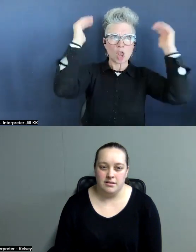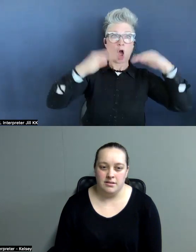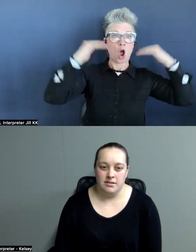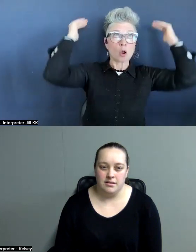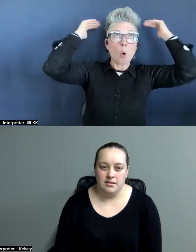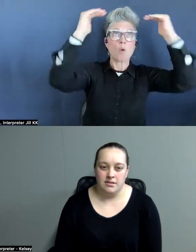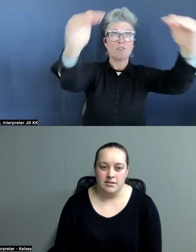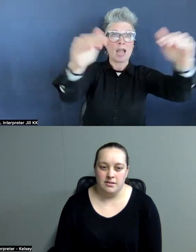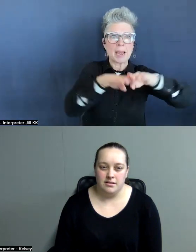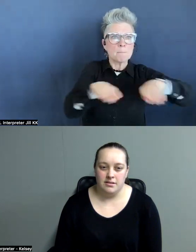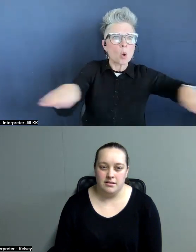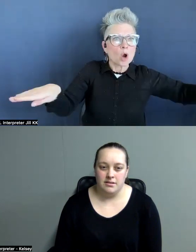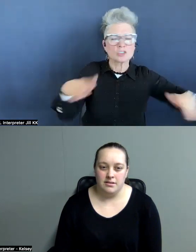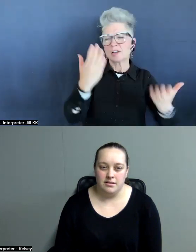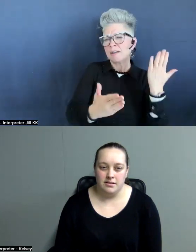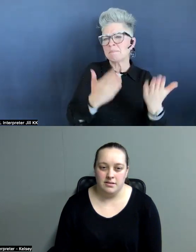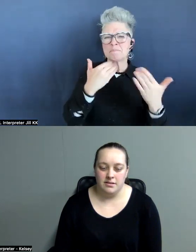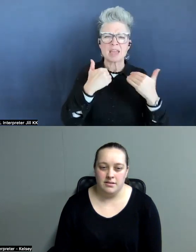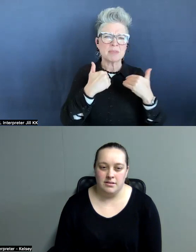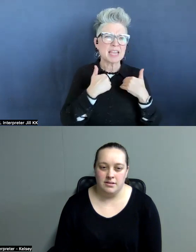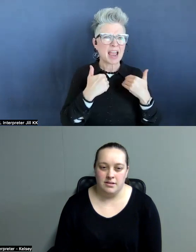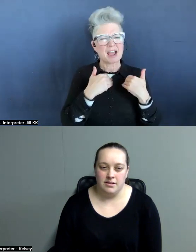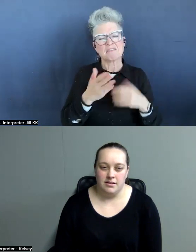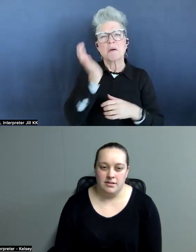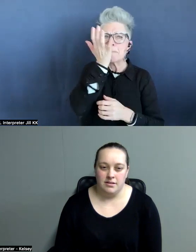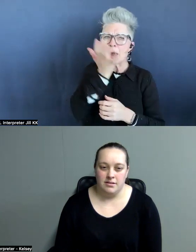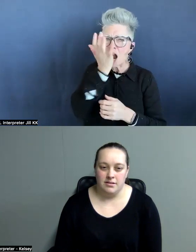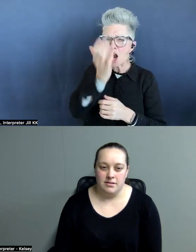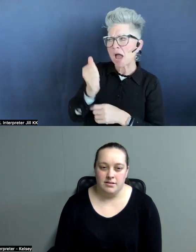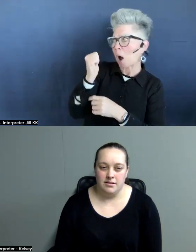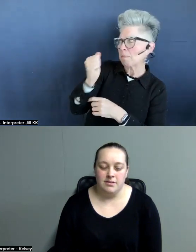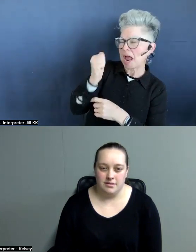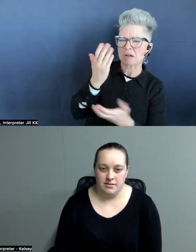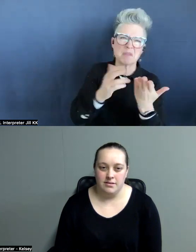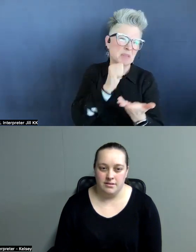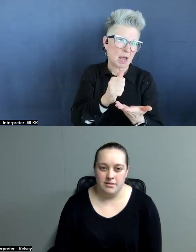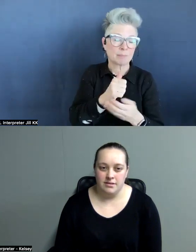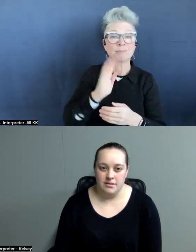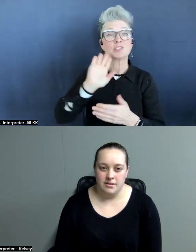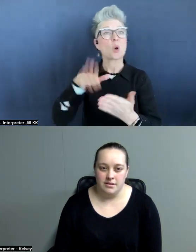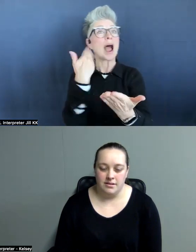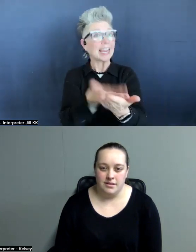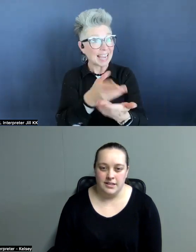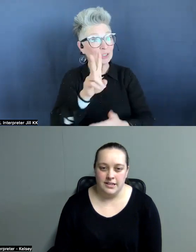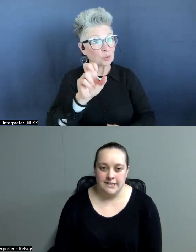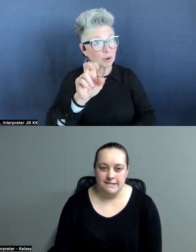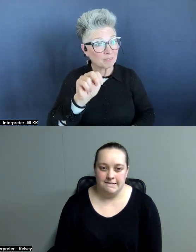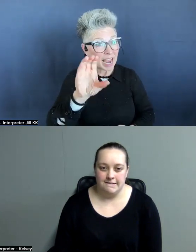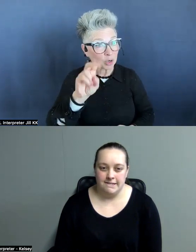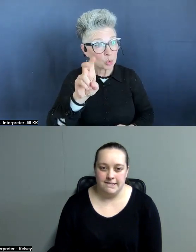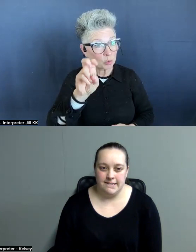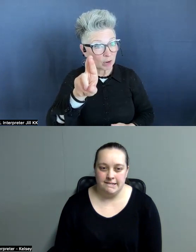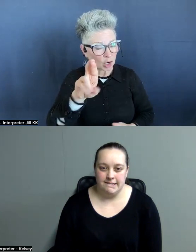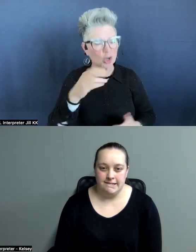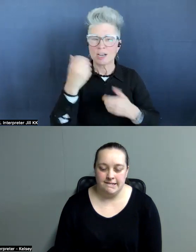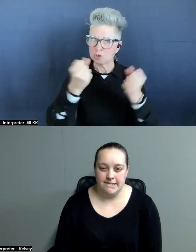might or might not have a little barn out back. So I get to Vancouver and they have a driver come